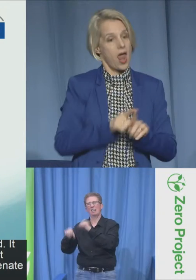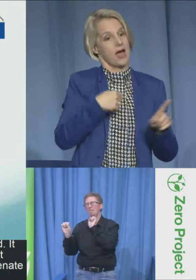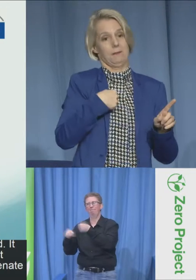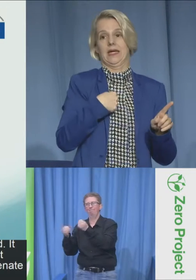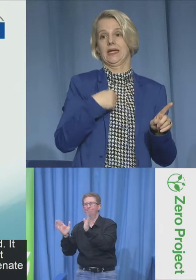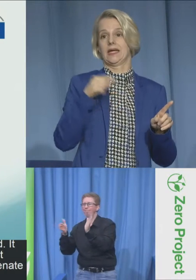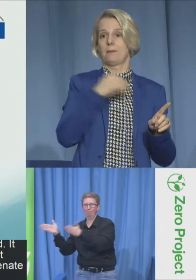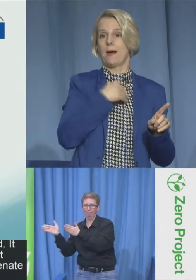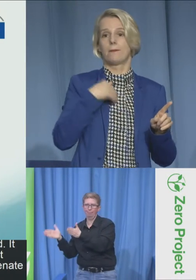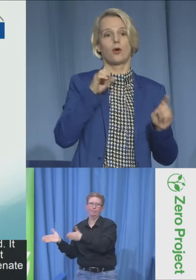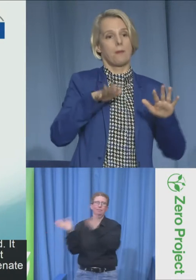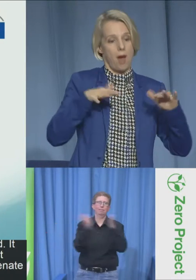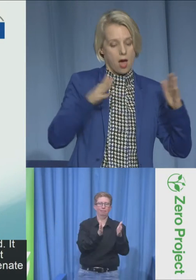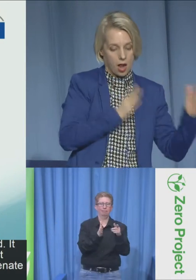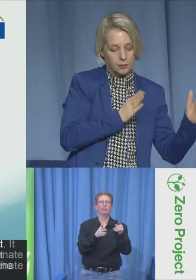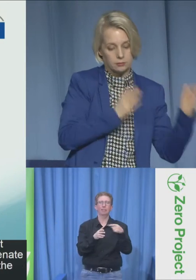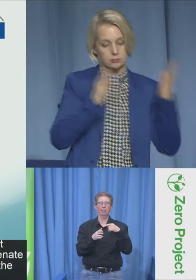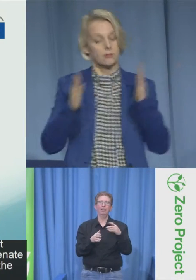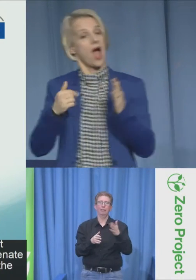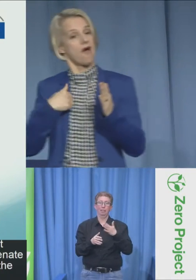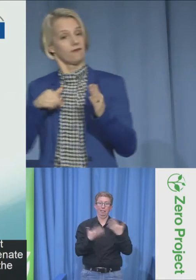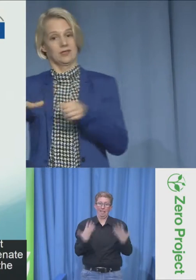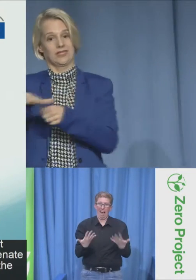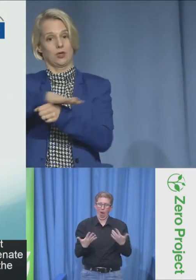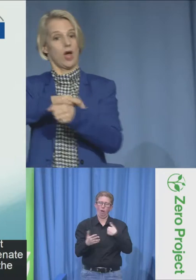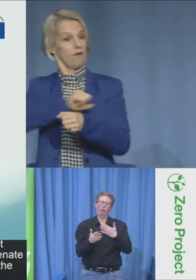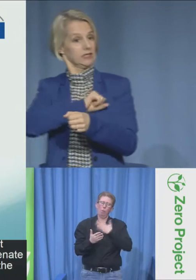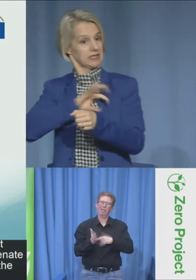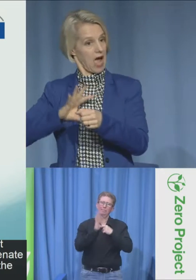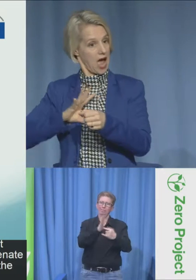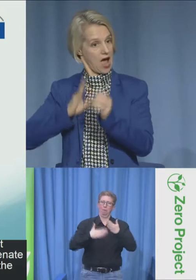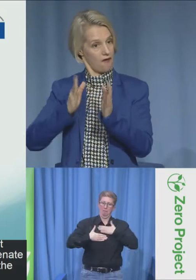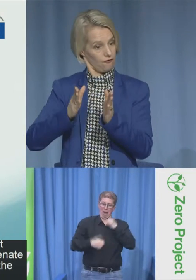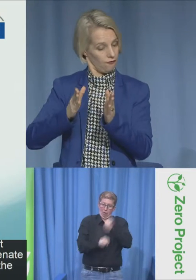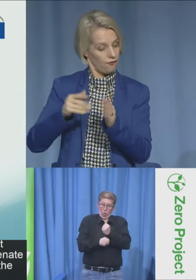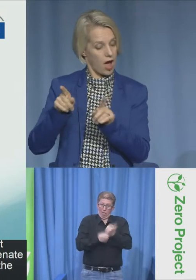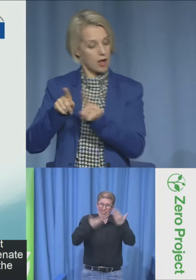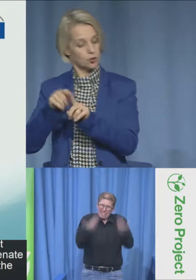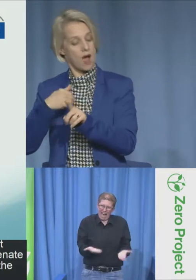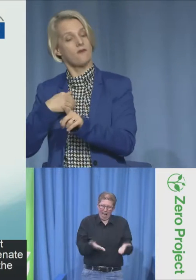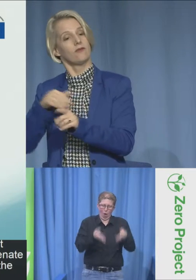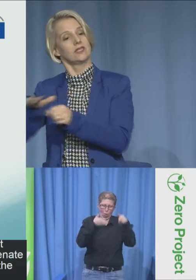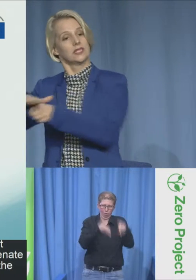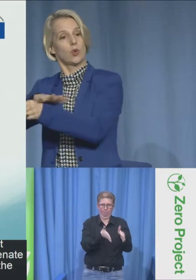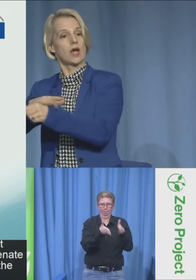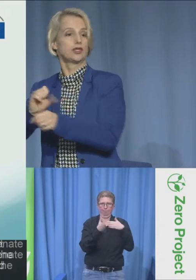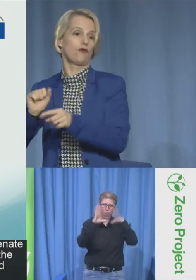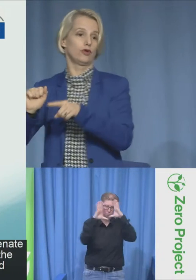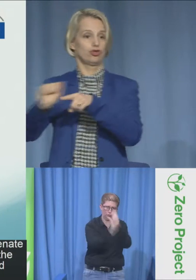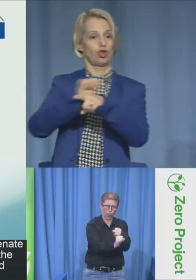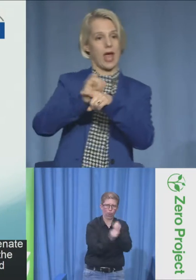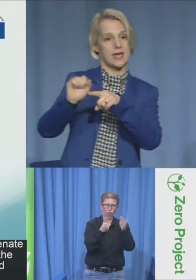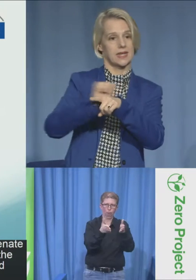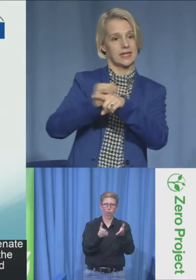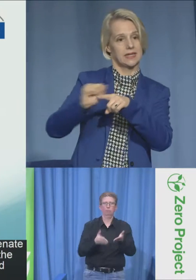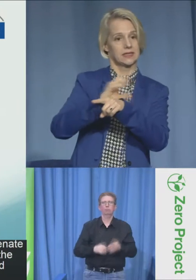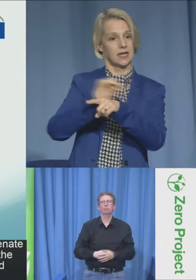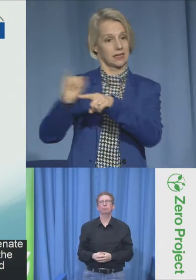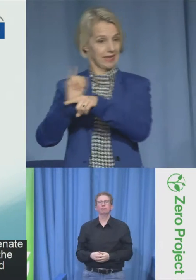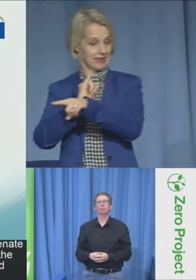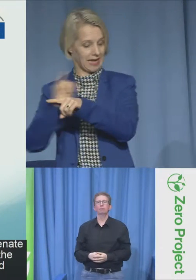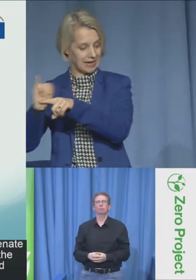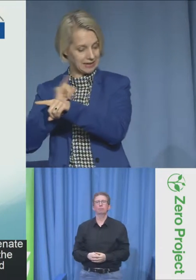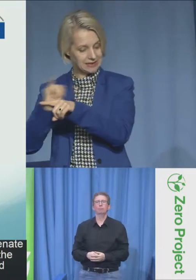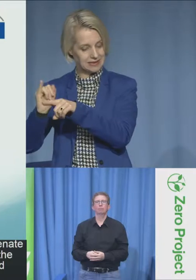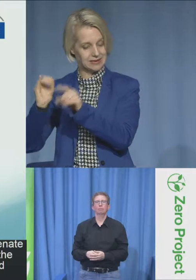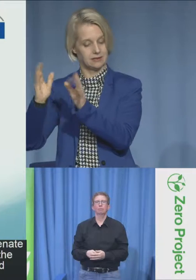Now, the situation of myself as an elected official is different than the situation of a staff member